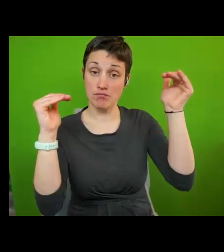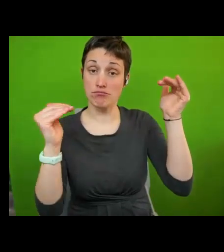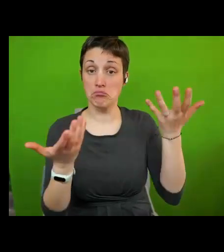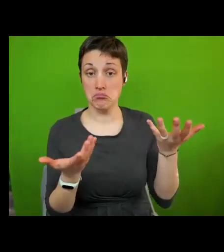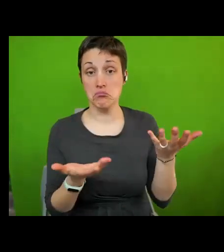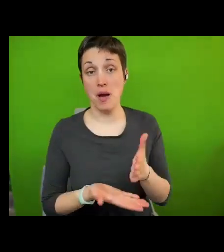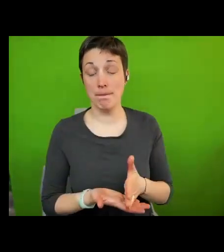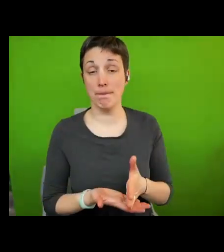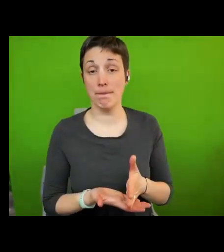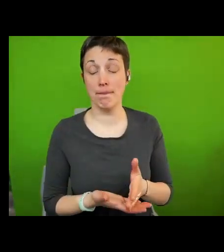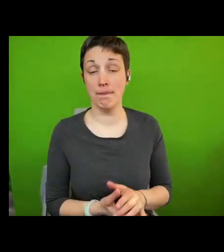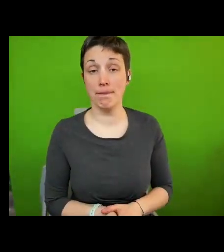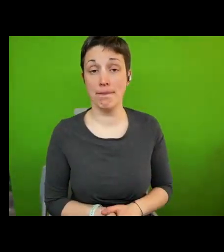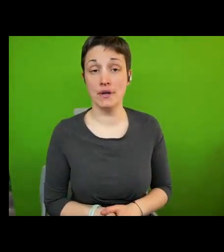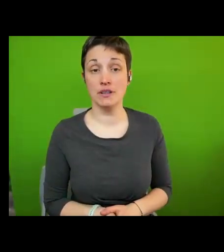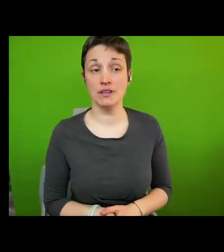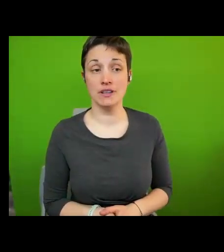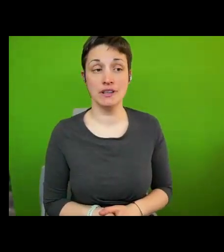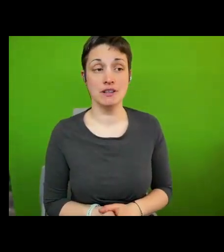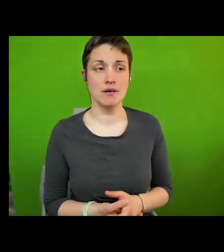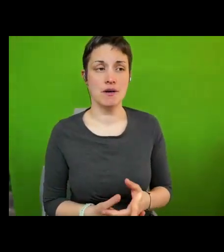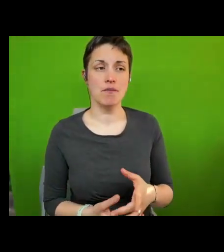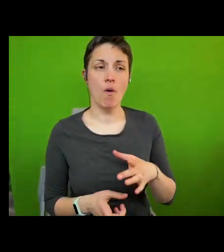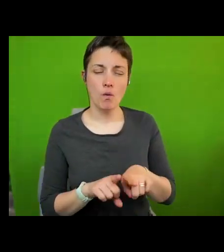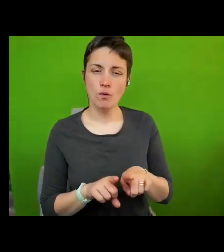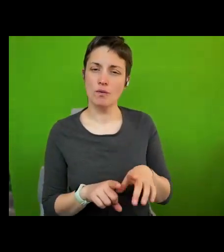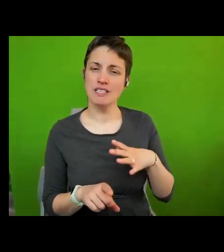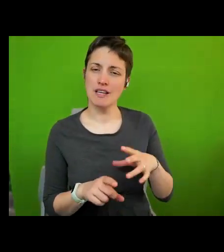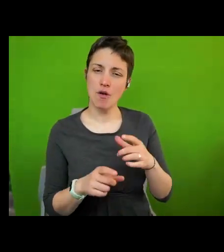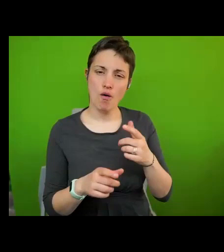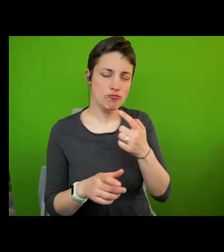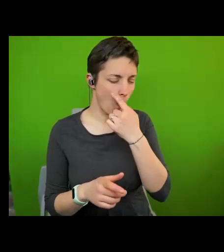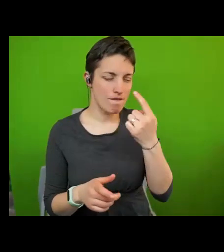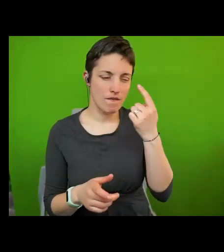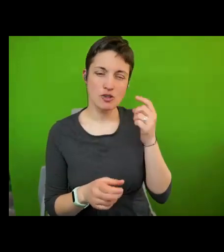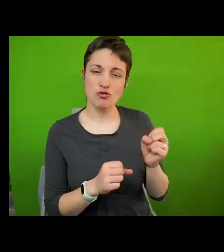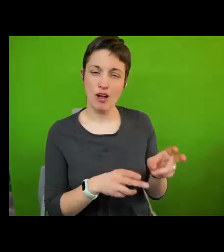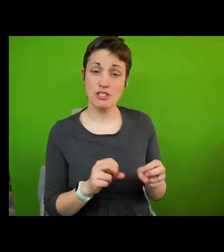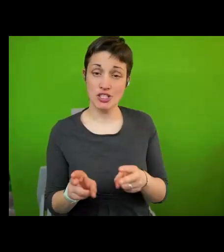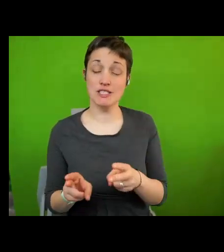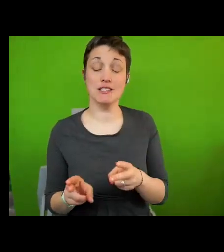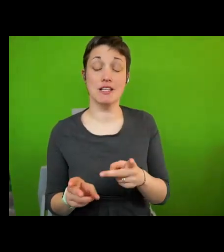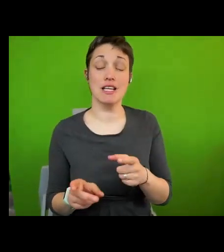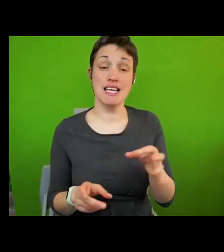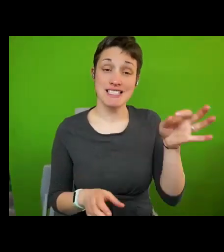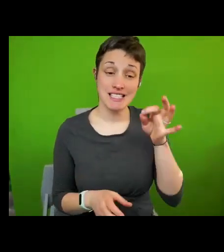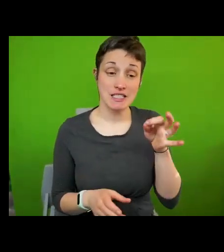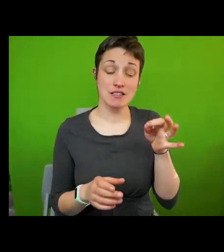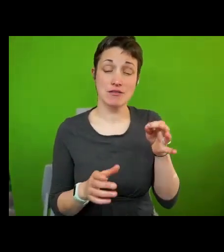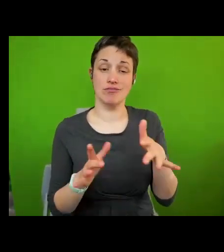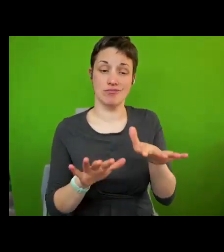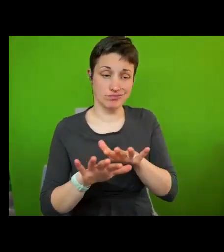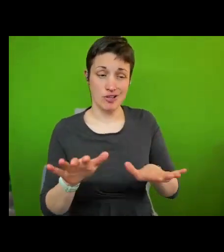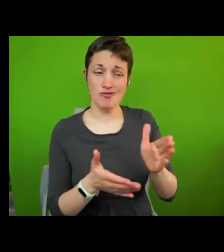and in the absence of proven strategies even after 25 years i would say cities and regions are still laboratories for